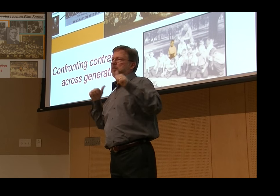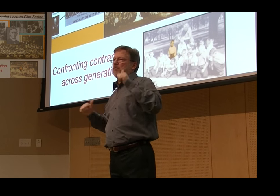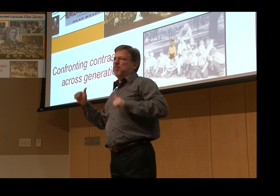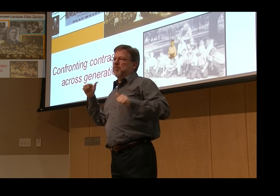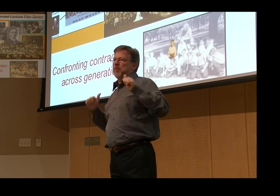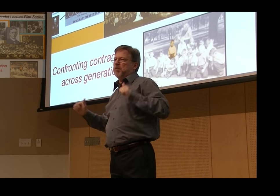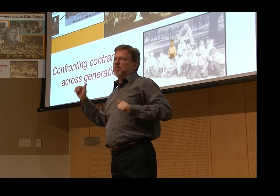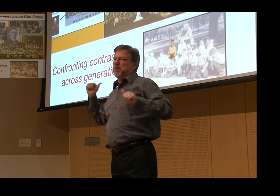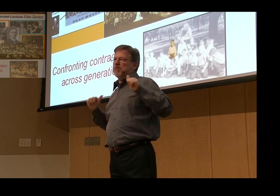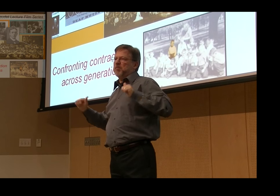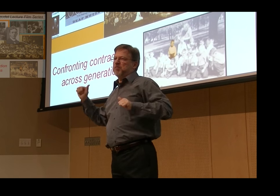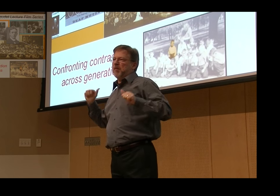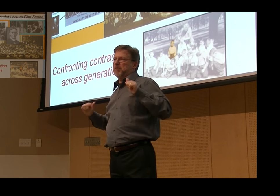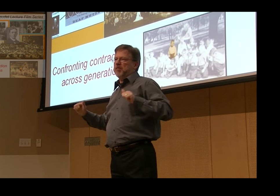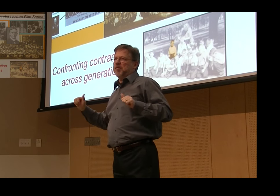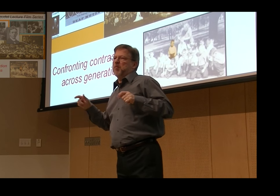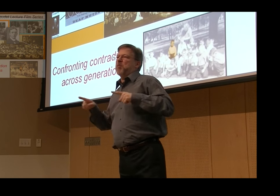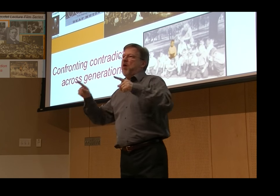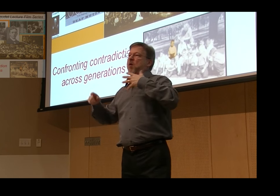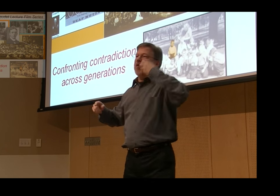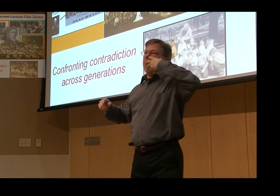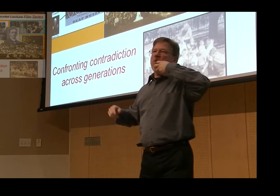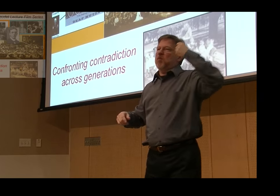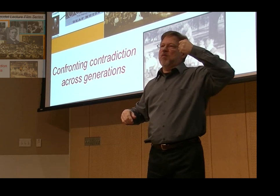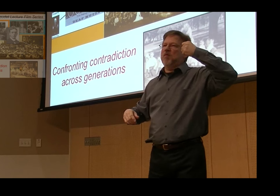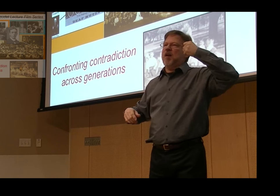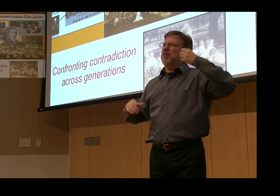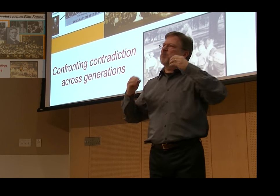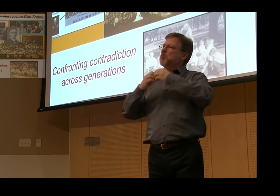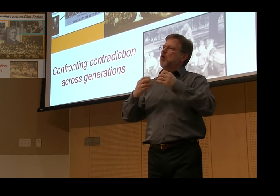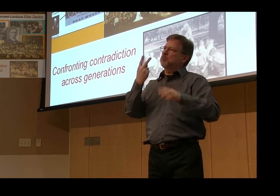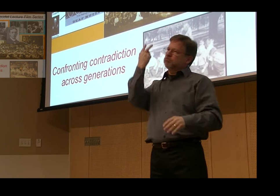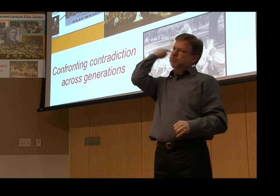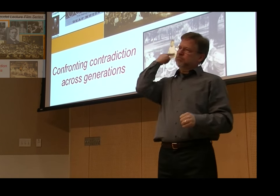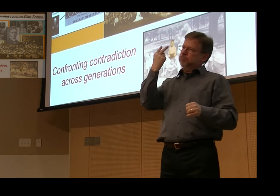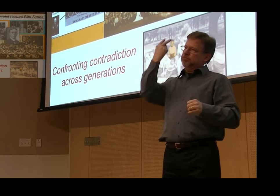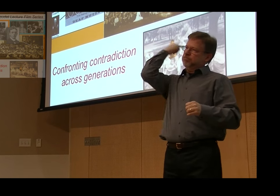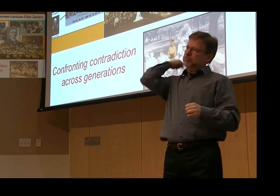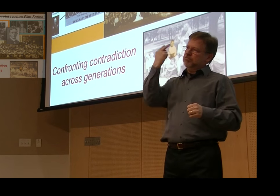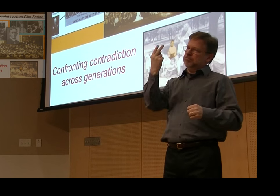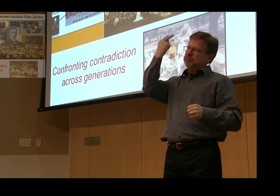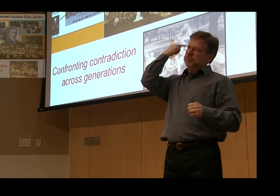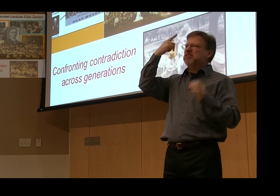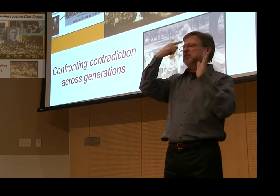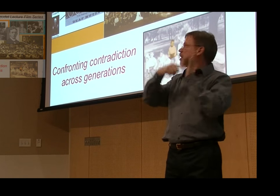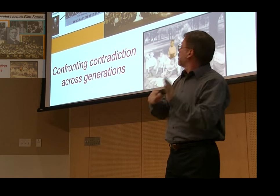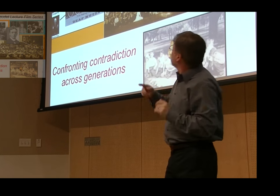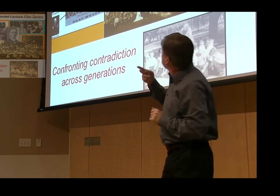people acted in this film, one taking on the character of Thomas Gallaudet, one taking on the character of Edward Gallaudet, and one